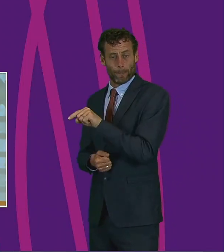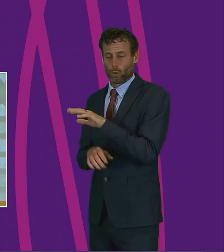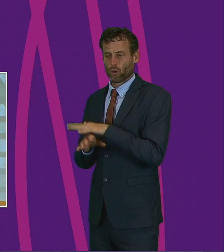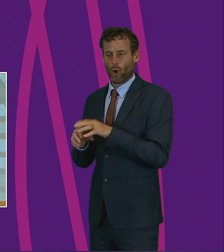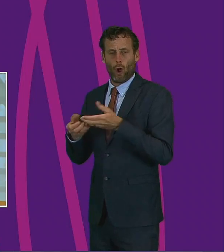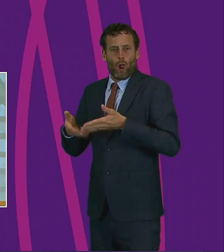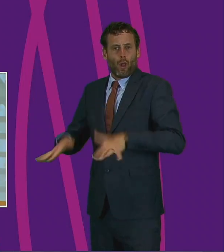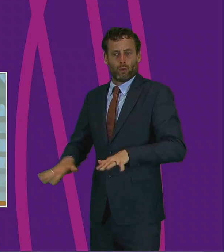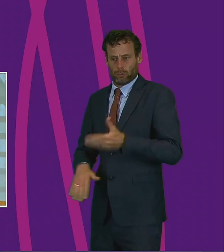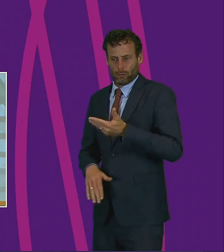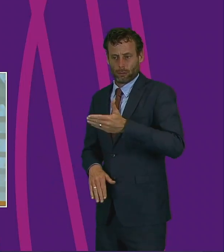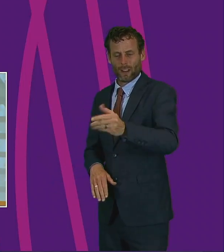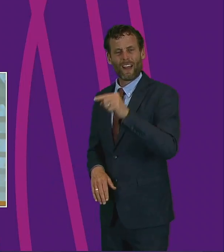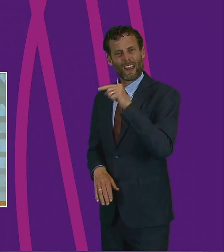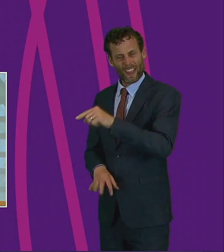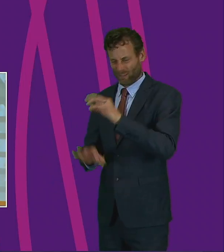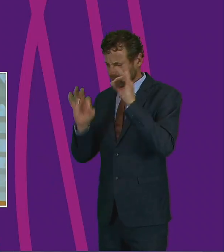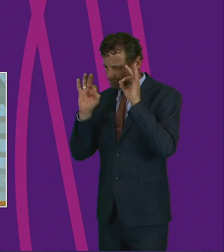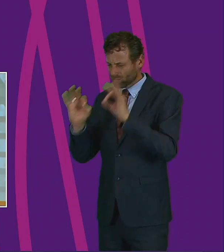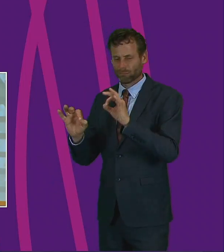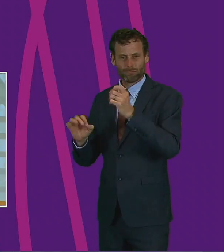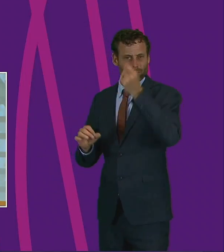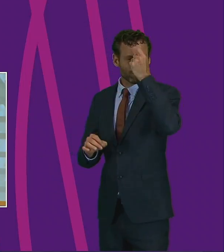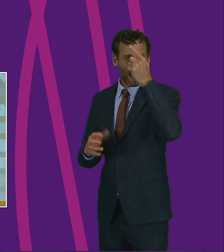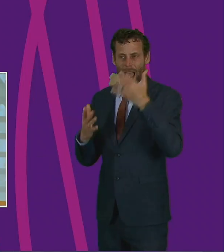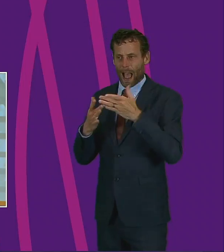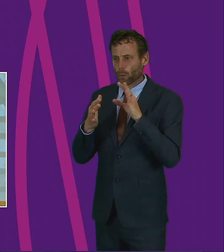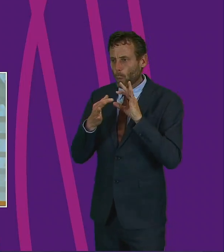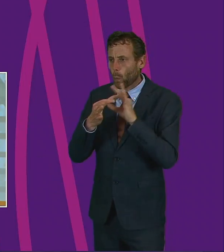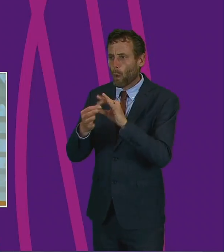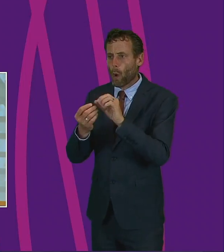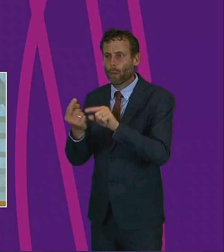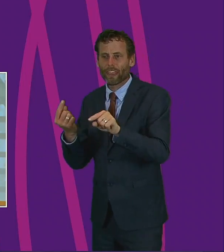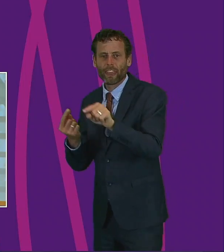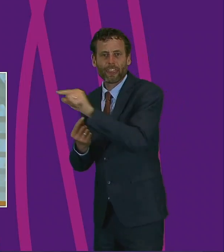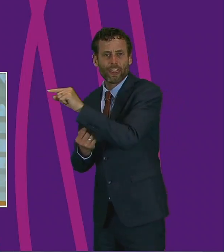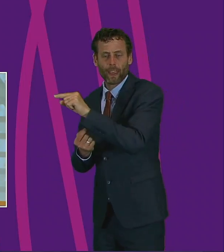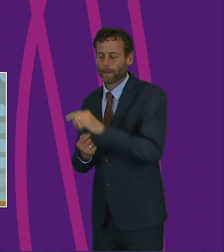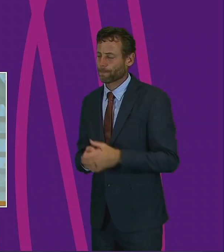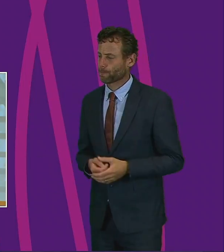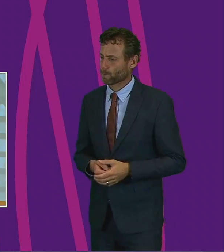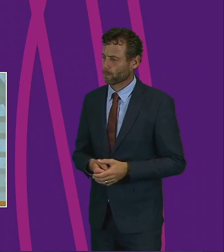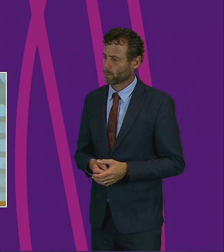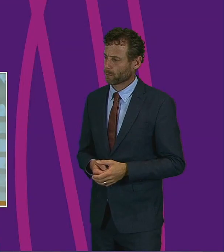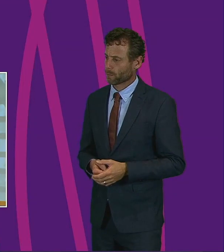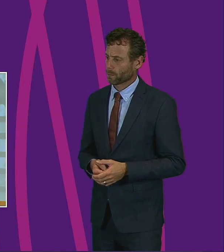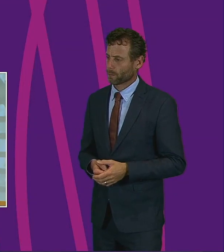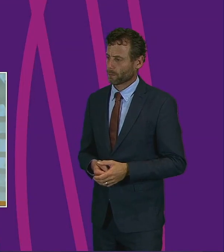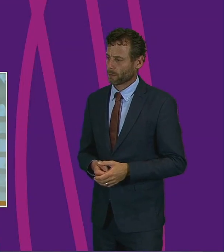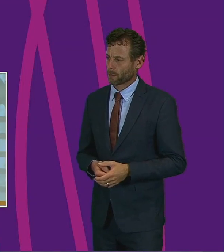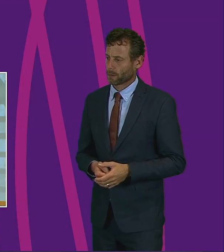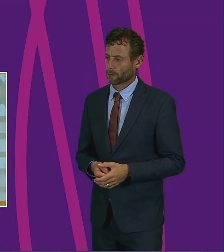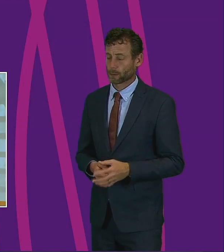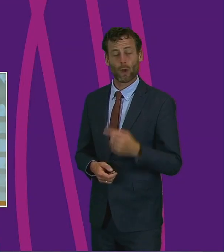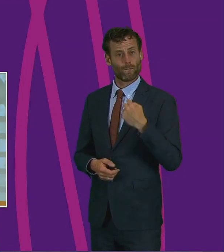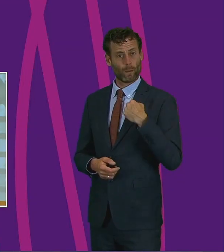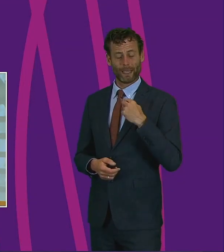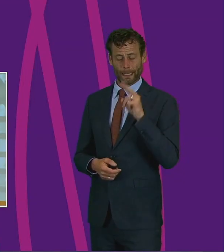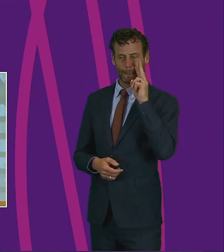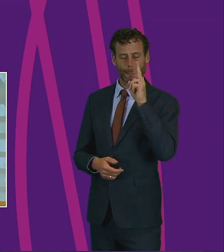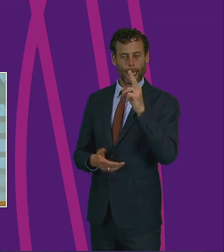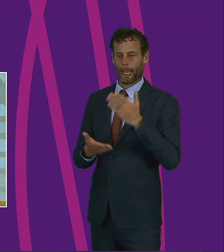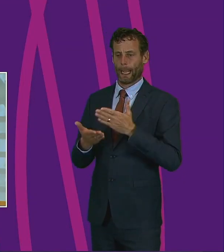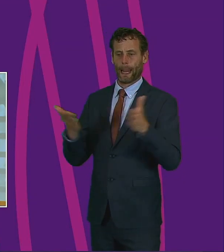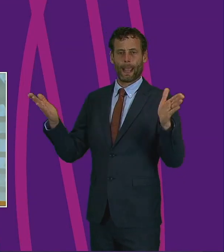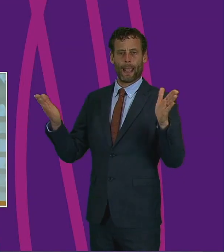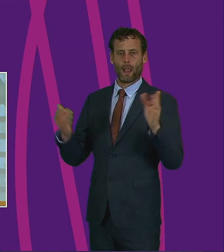a collaborative approach, and all that can be achieved by that approach. It's become crystal clear to me during this crisis just how important a